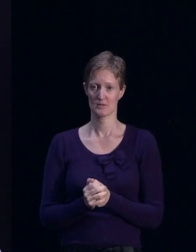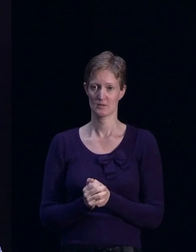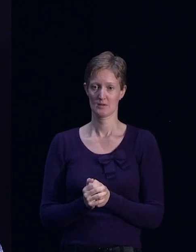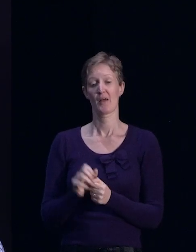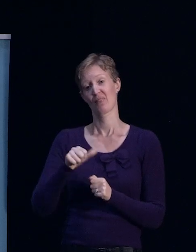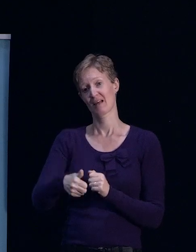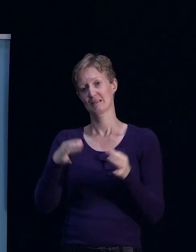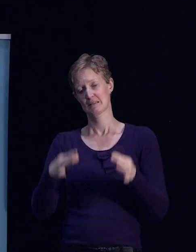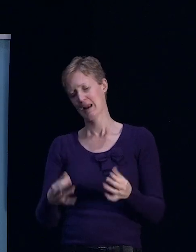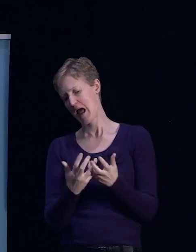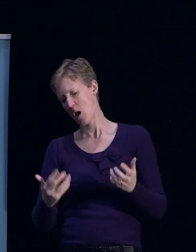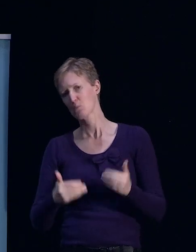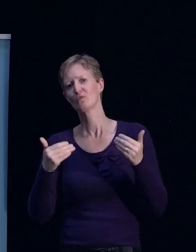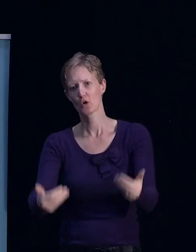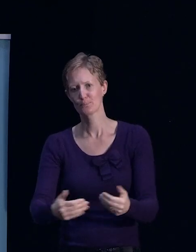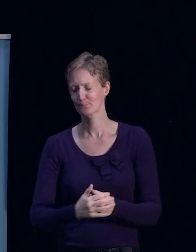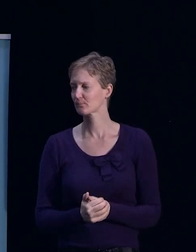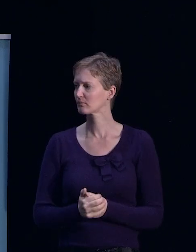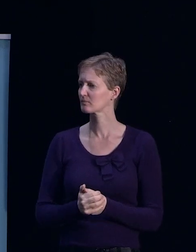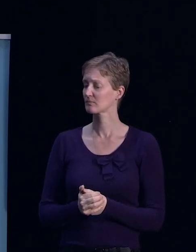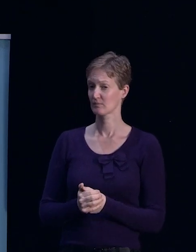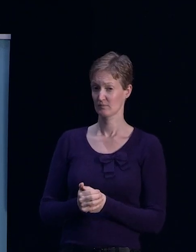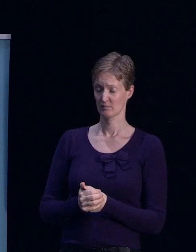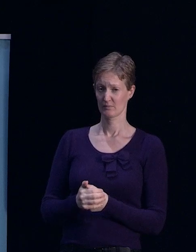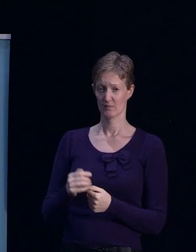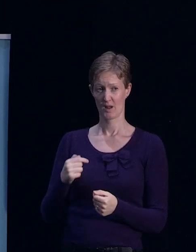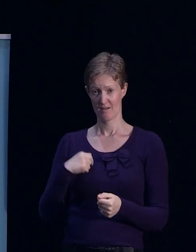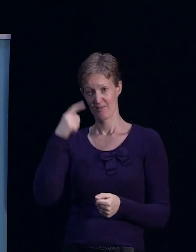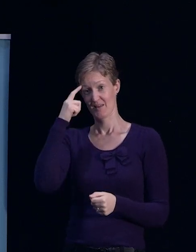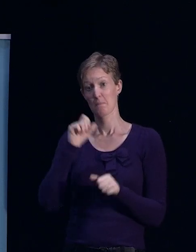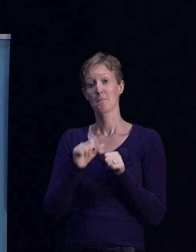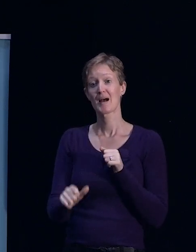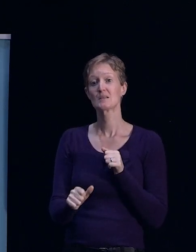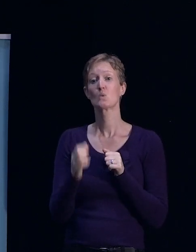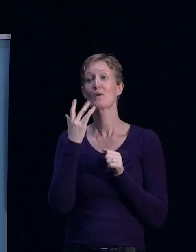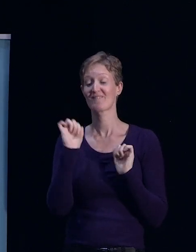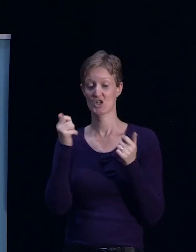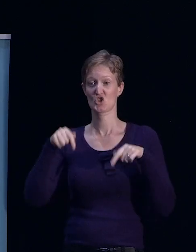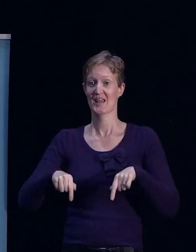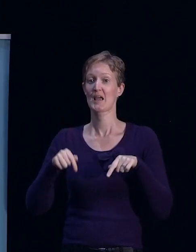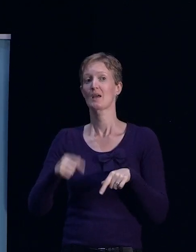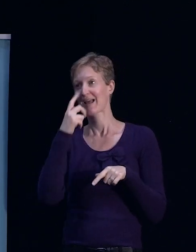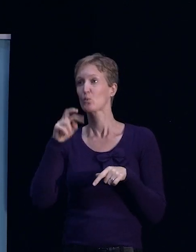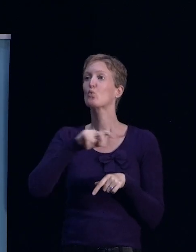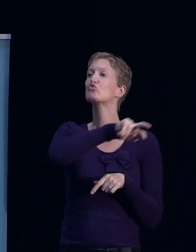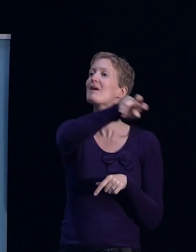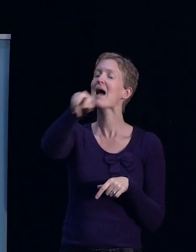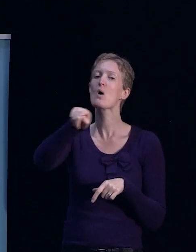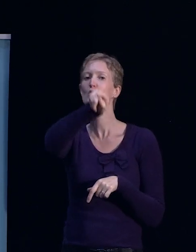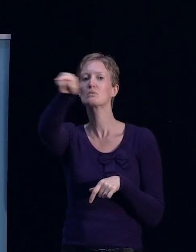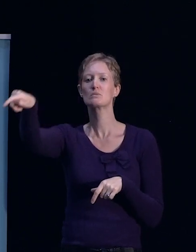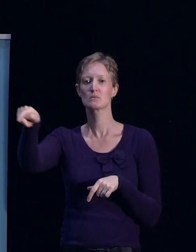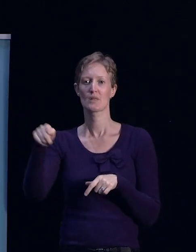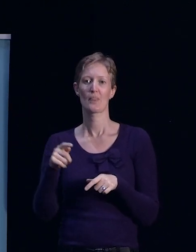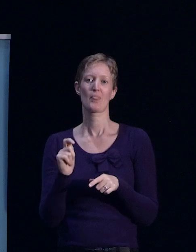from here. What I'd like to suggest, ma'am, is after this, if you'd like to go into the Rebuild Advisory Service, which is just around by the tea